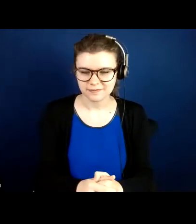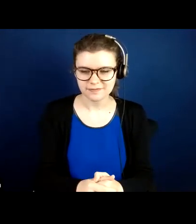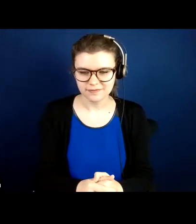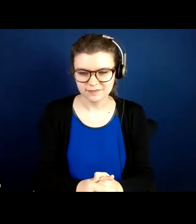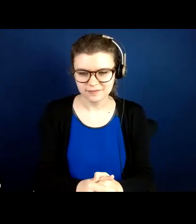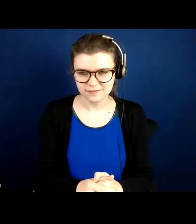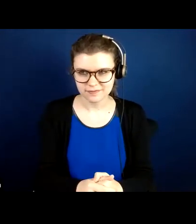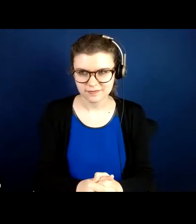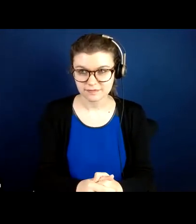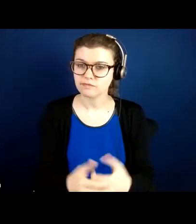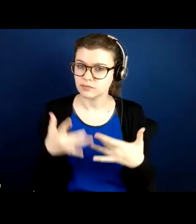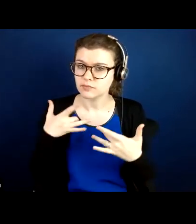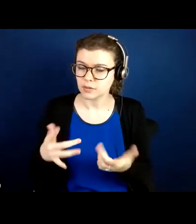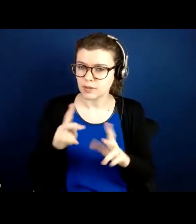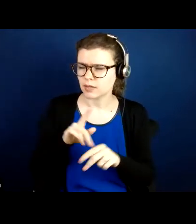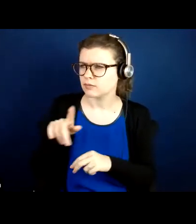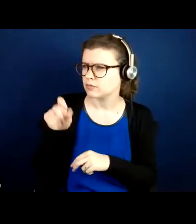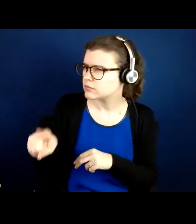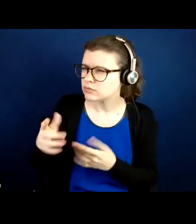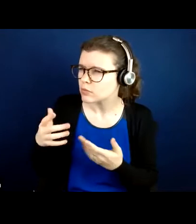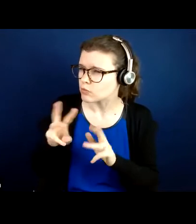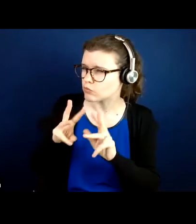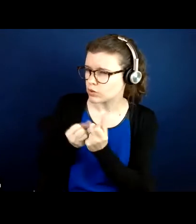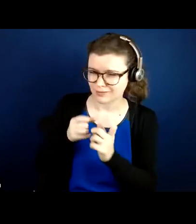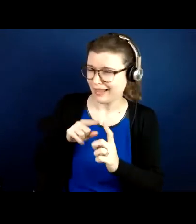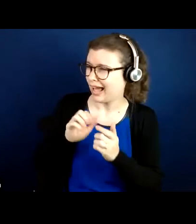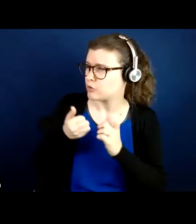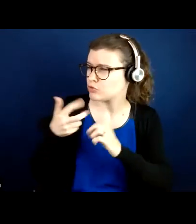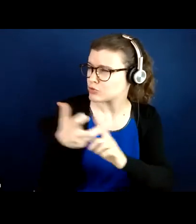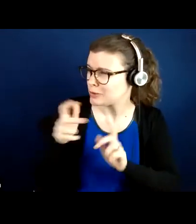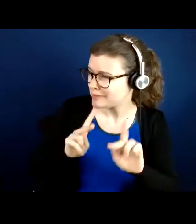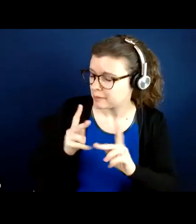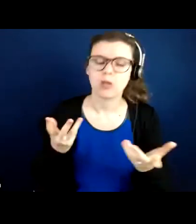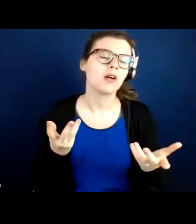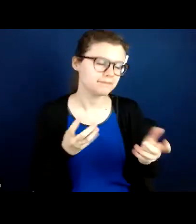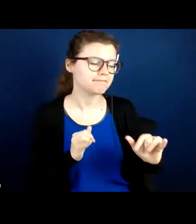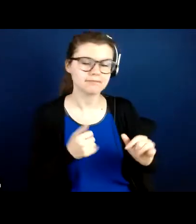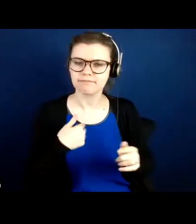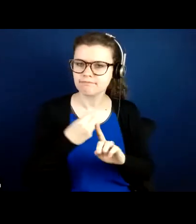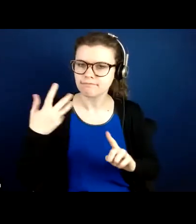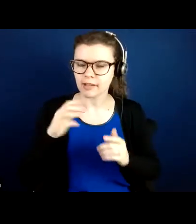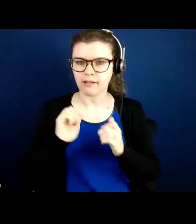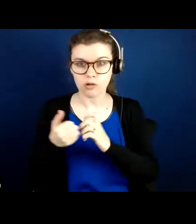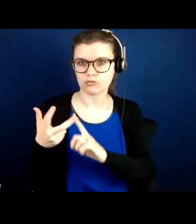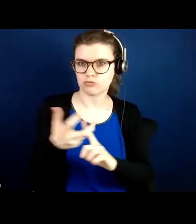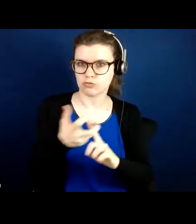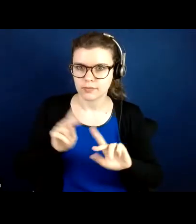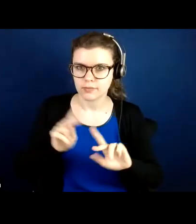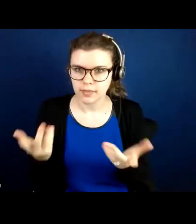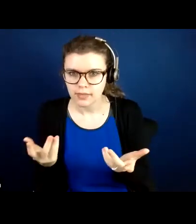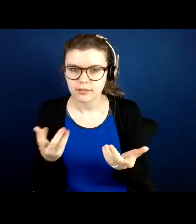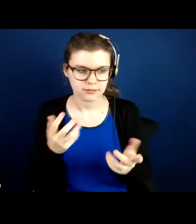often get about workshops is the recruitment. So how do you get, how do people get